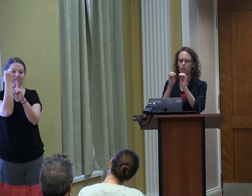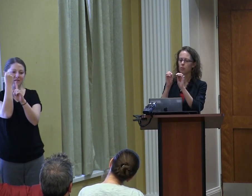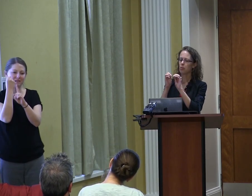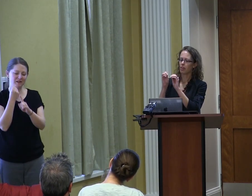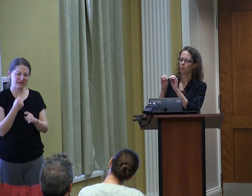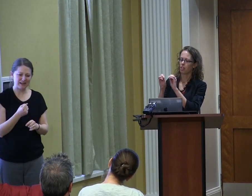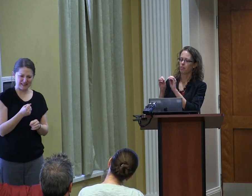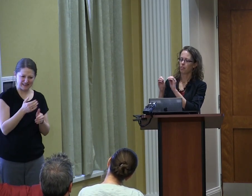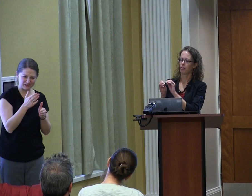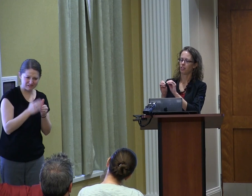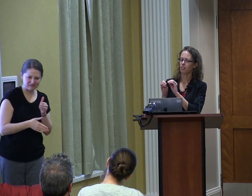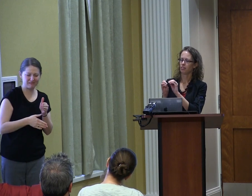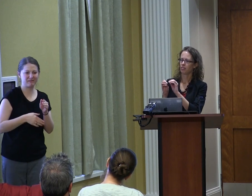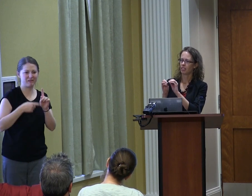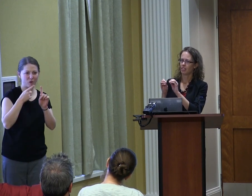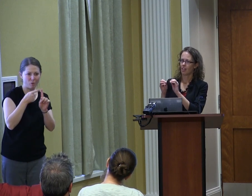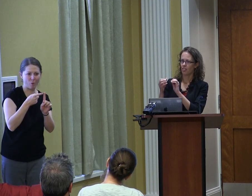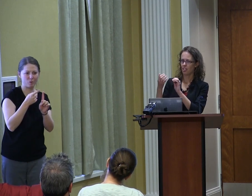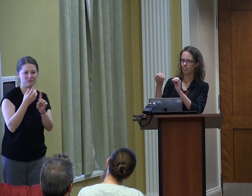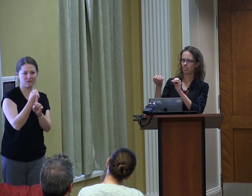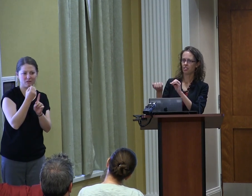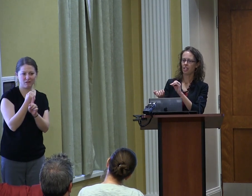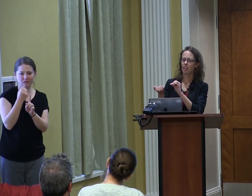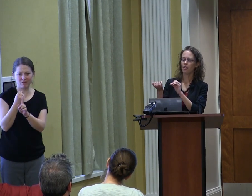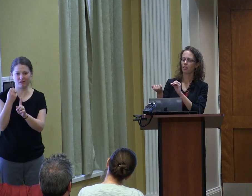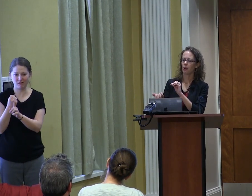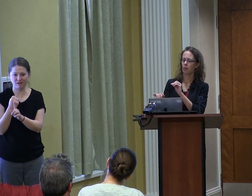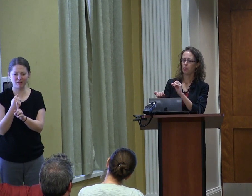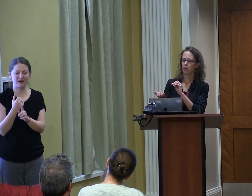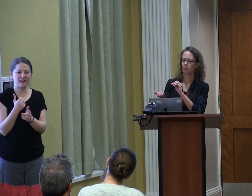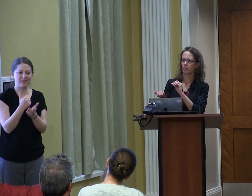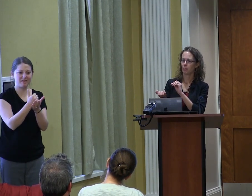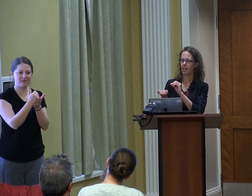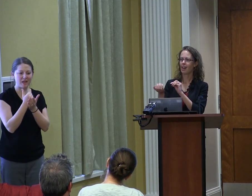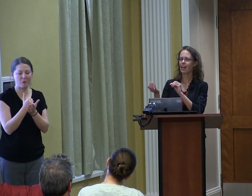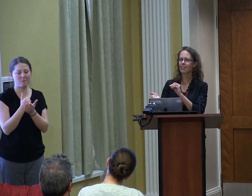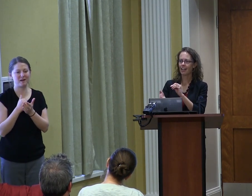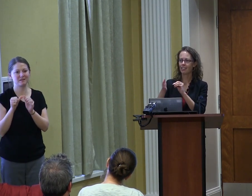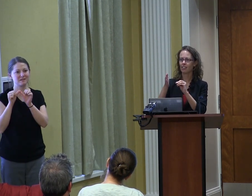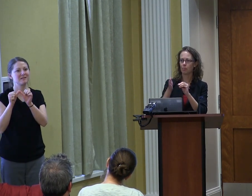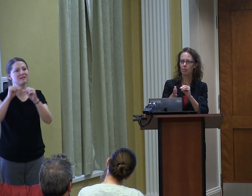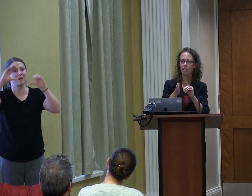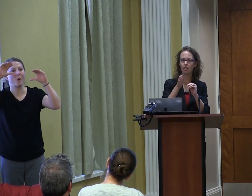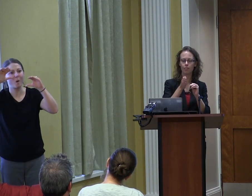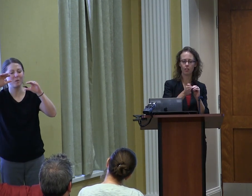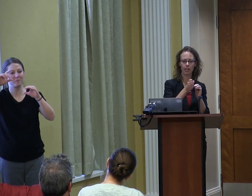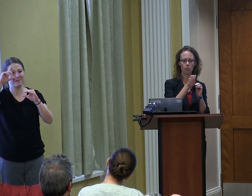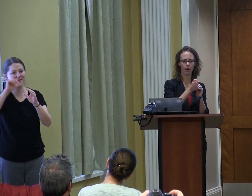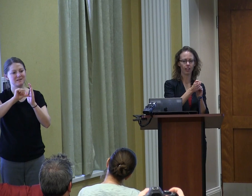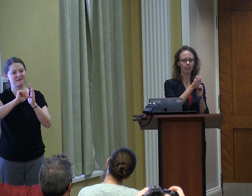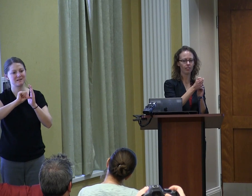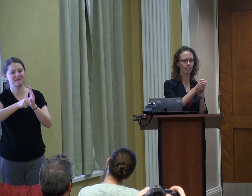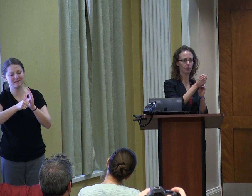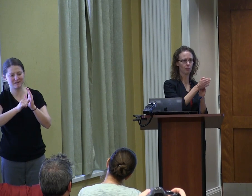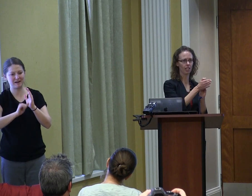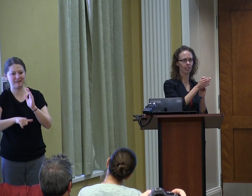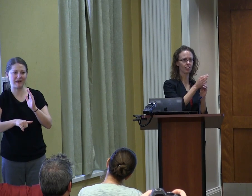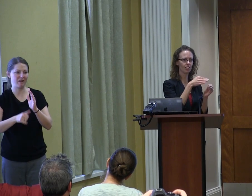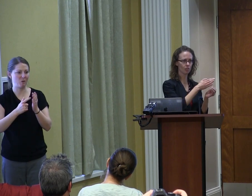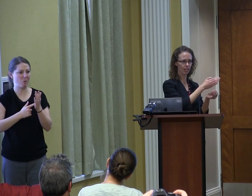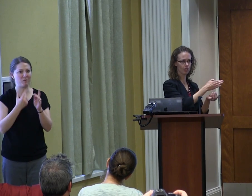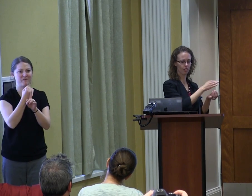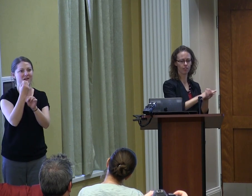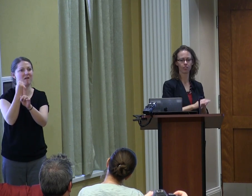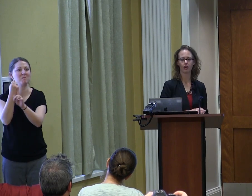ends in view that we fulfill, they sustain our hope by highlighting the meaningful headway that we're